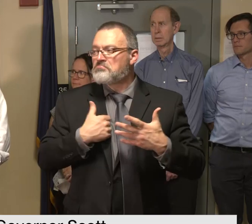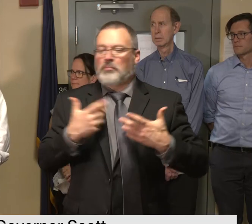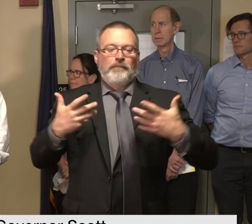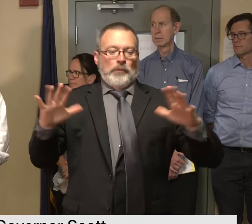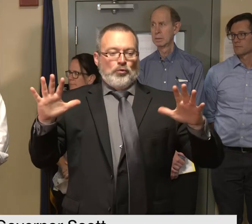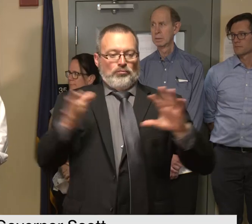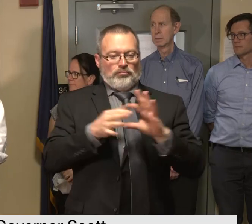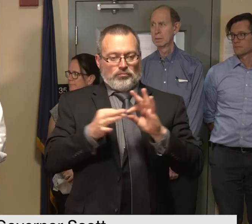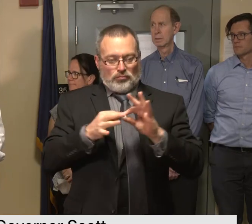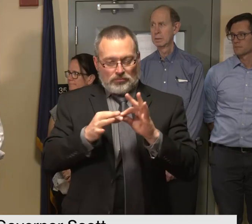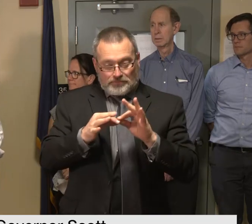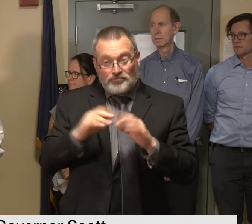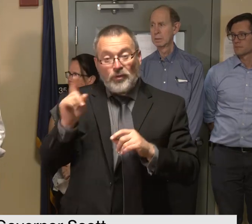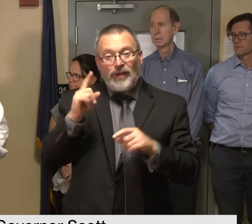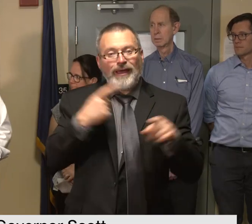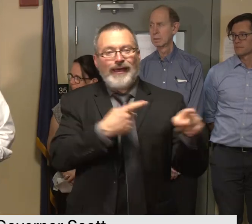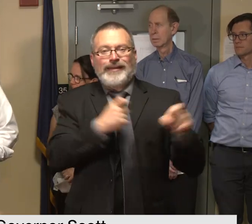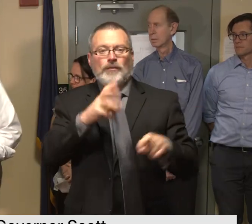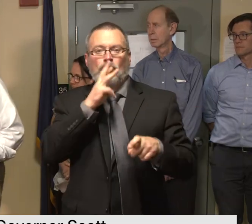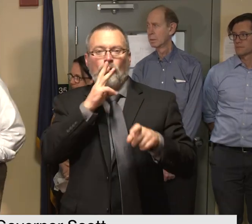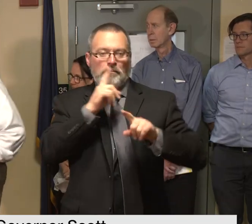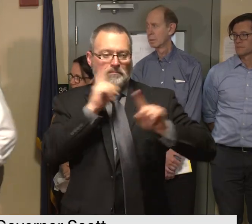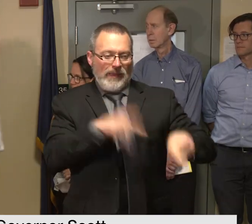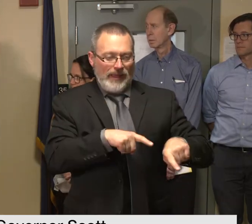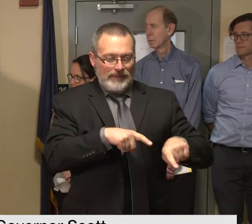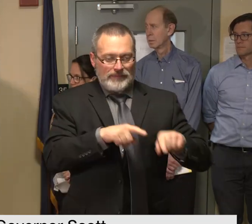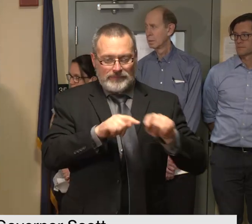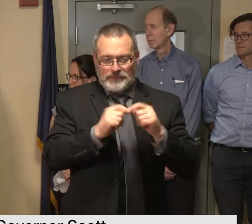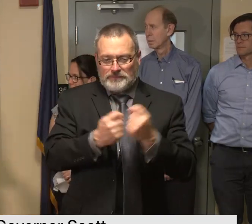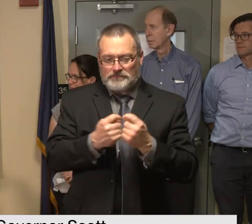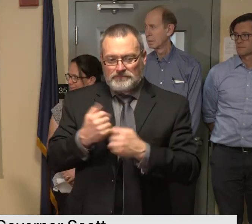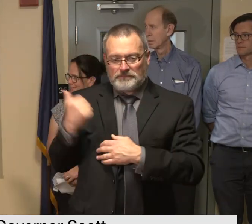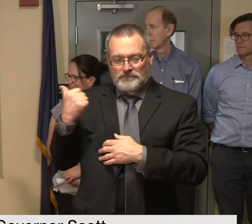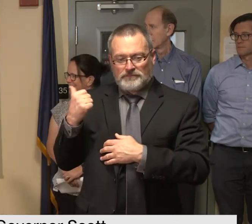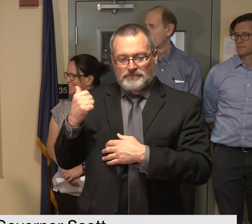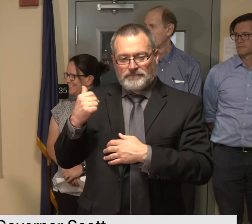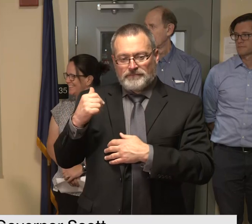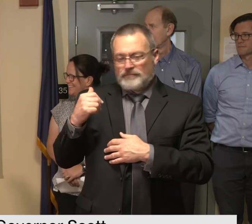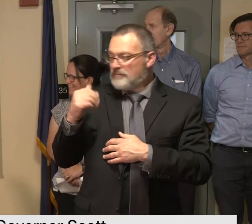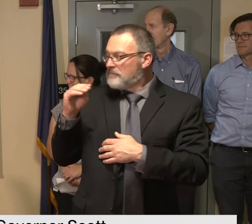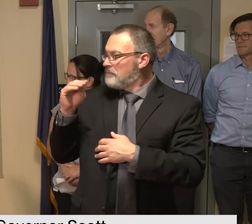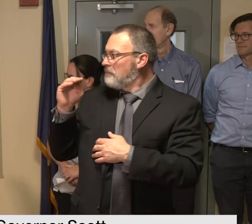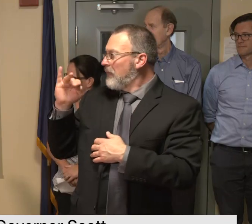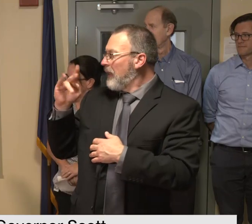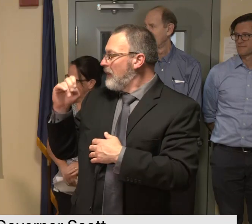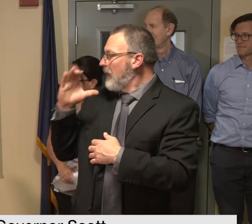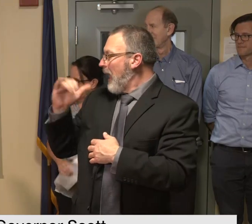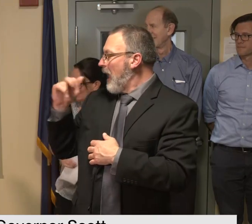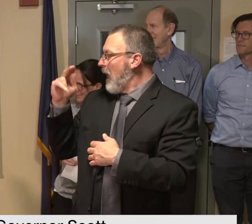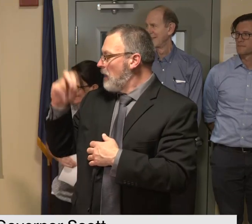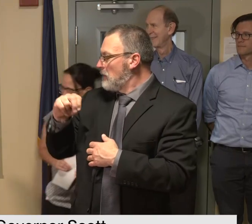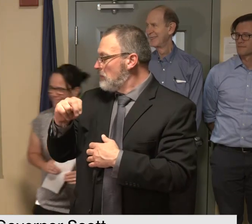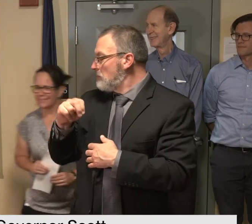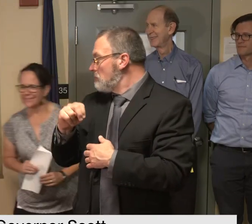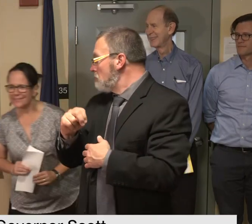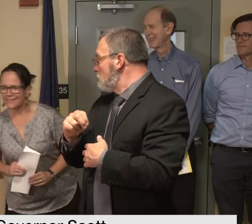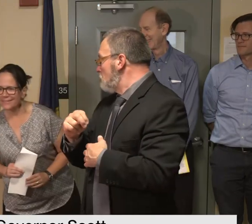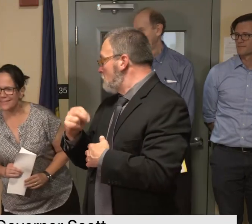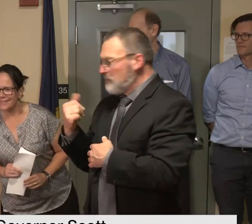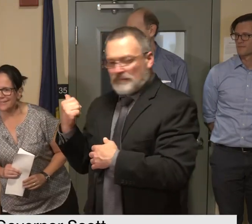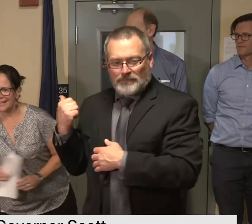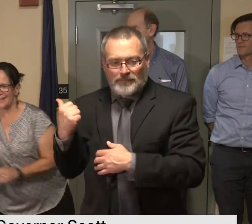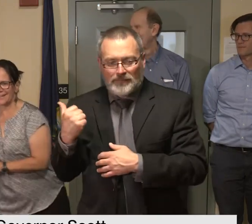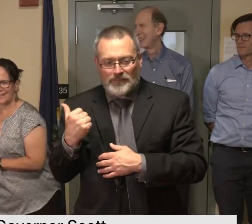team leader mike cannon thank you i gave his update roger that is it me then